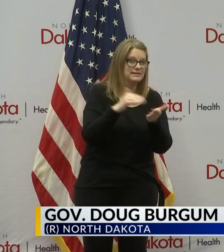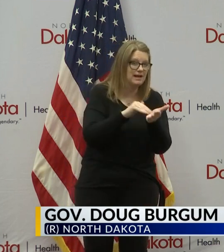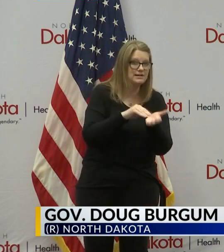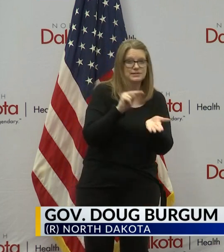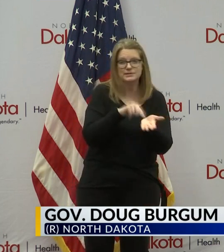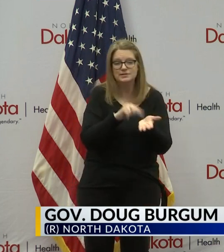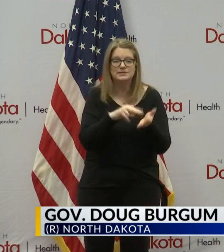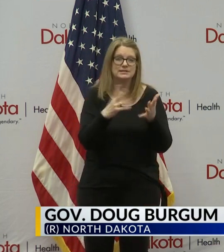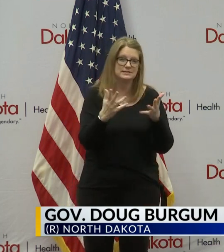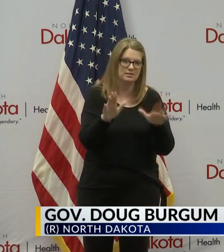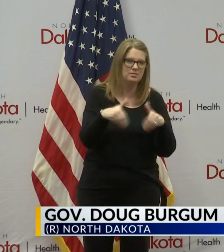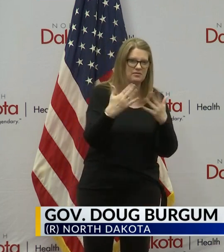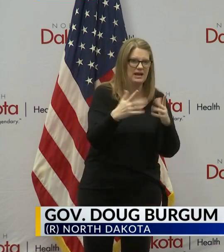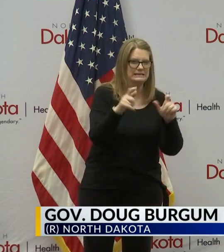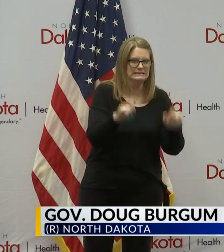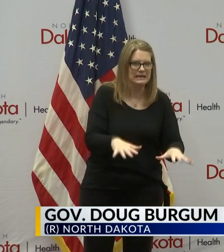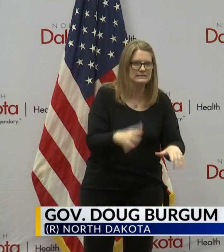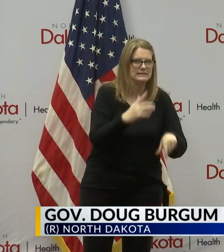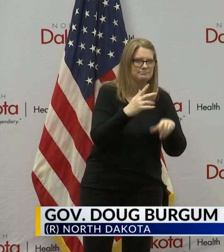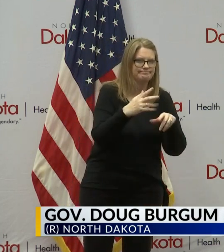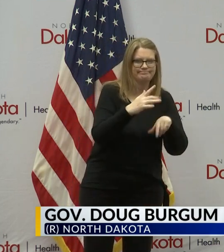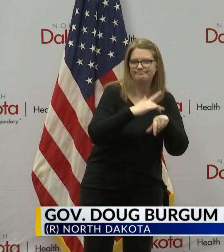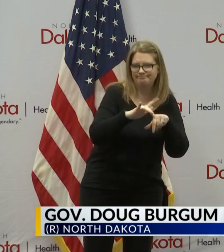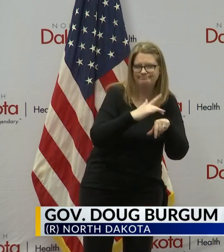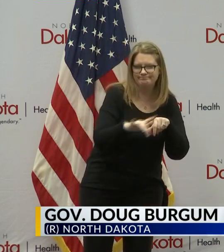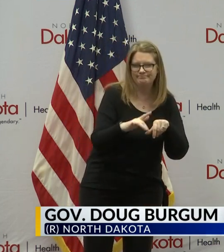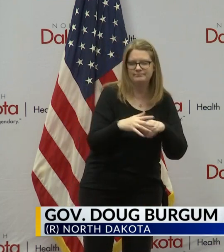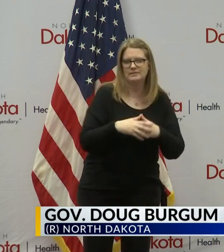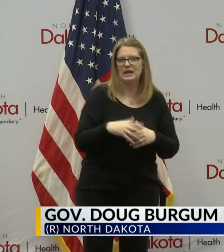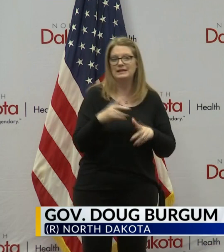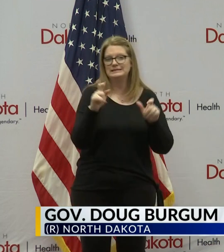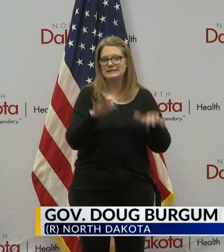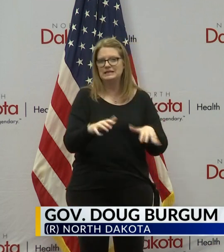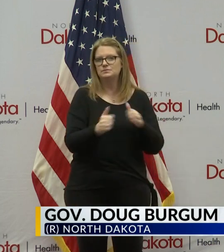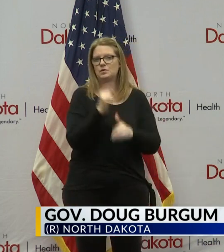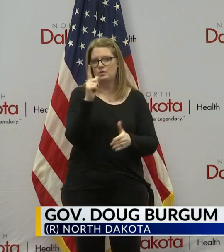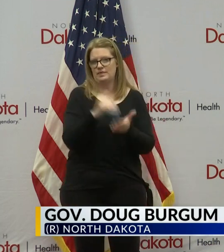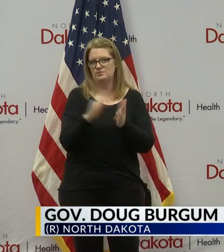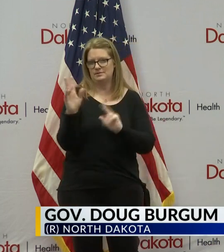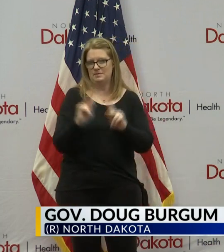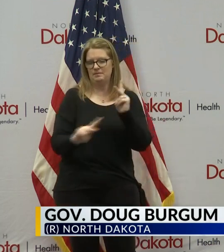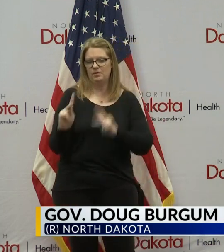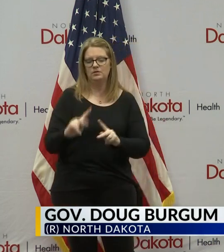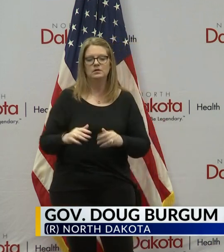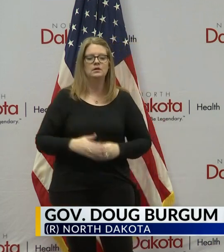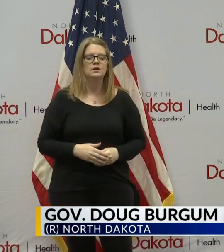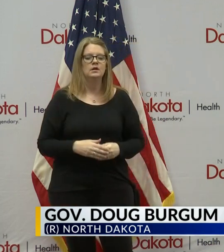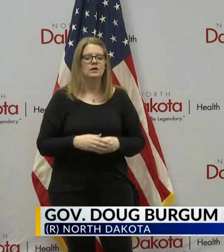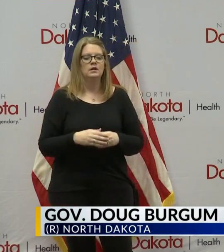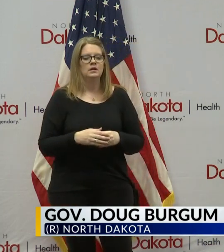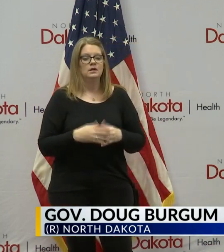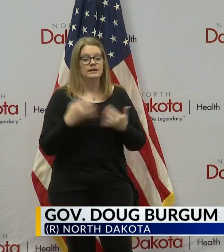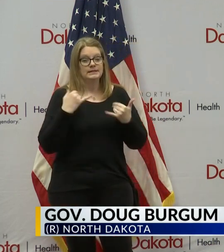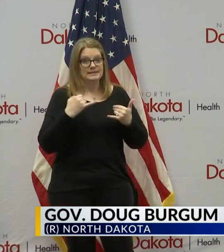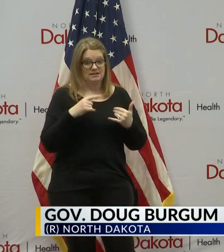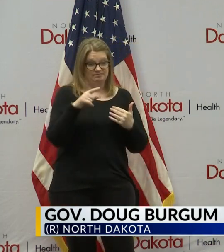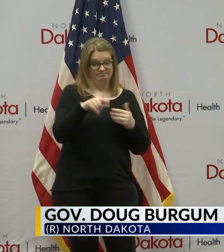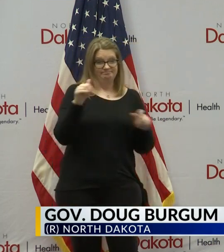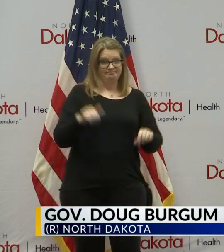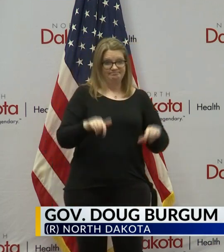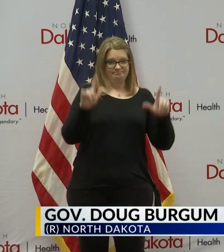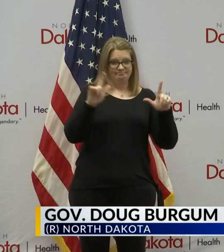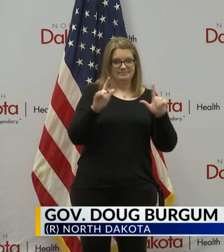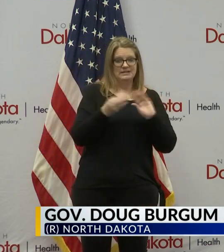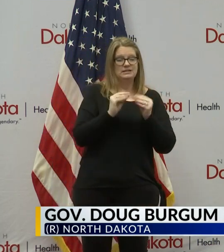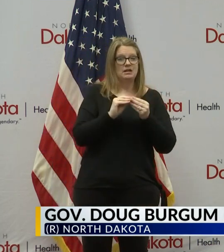of tests taken per capita on the the next slide we want to talk about the number of